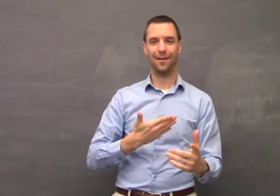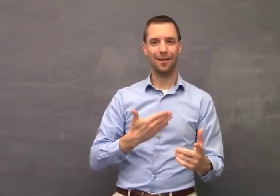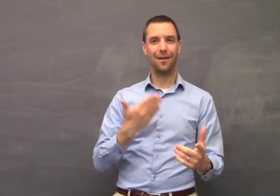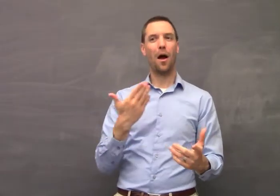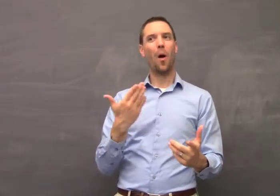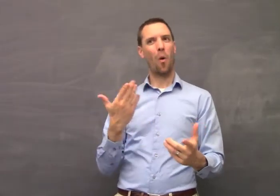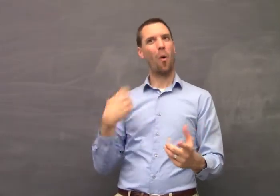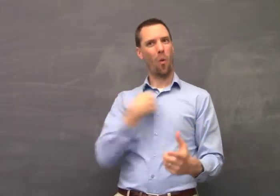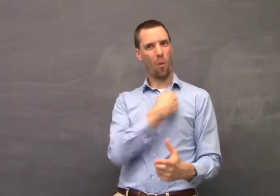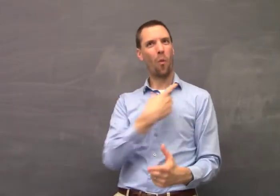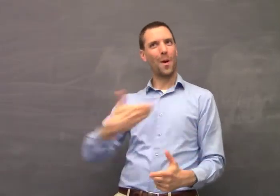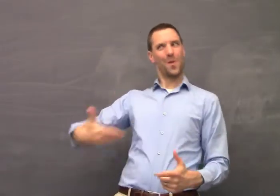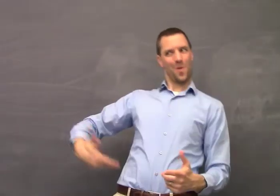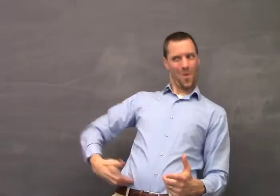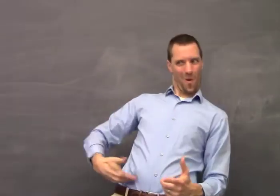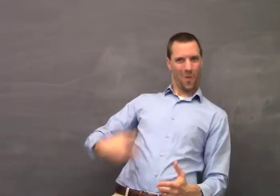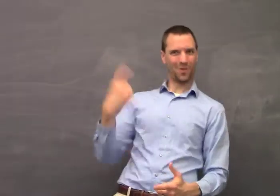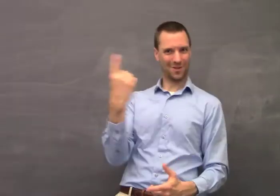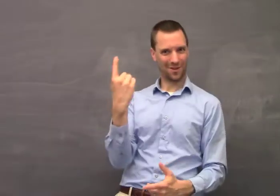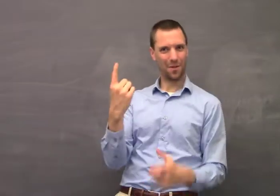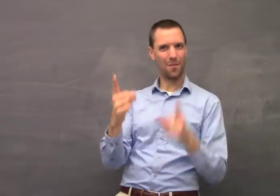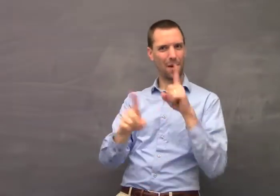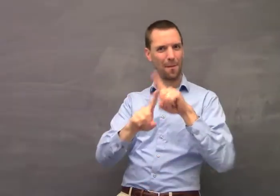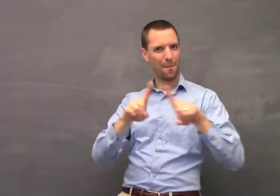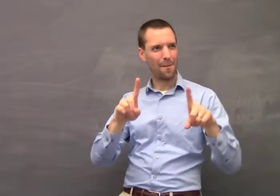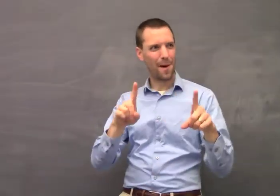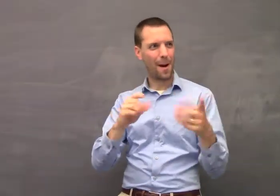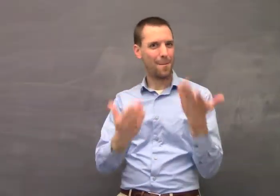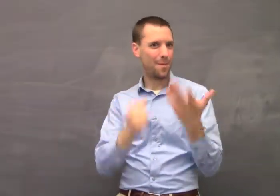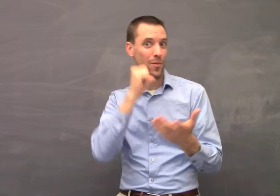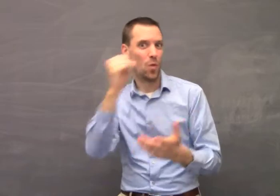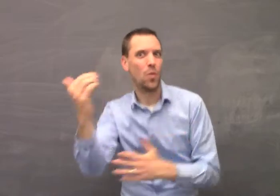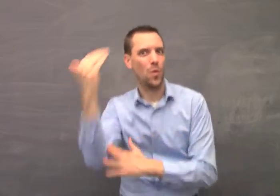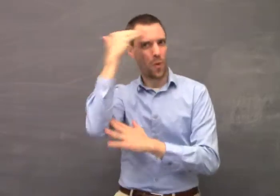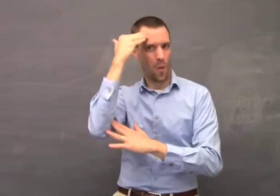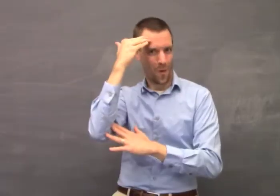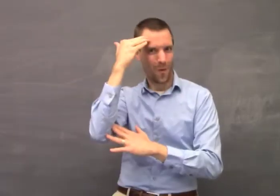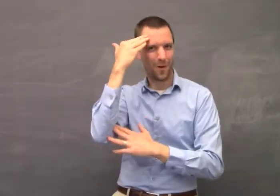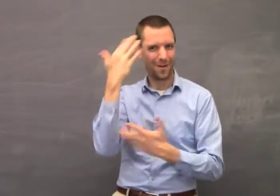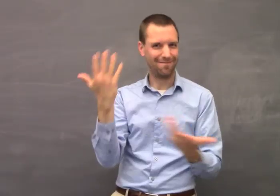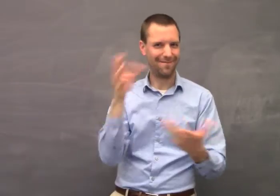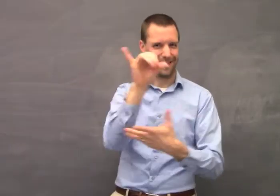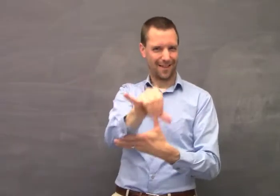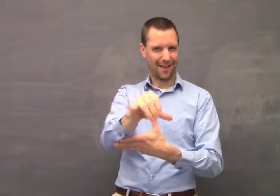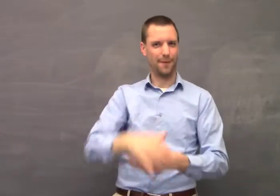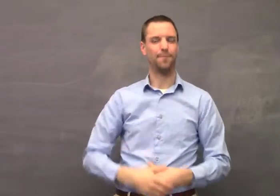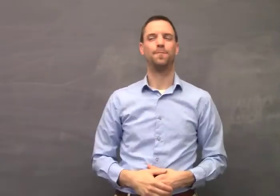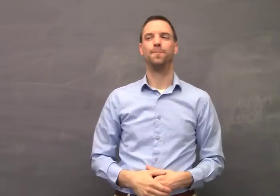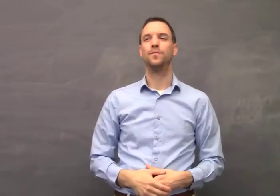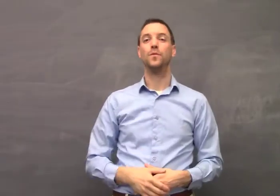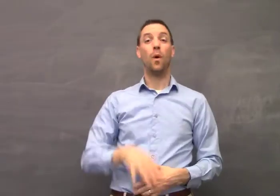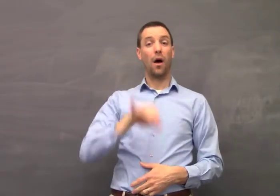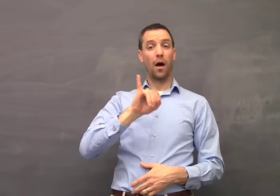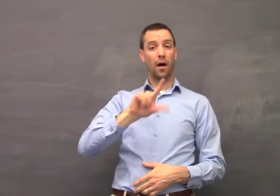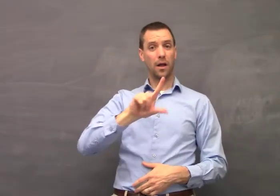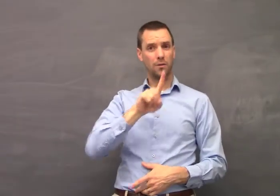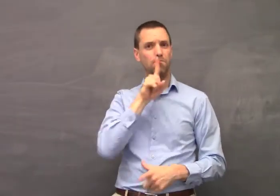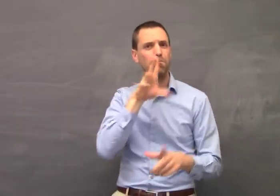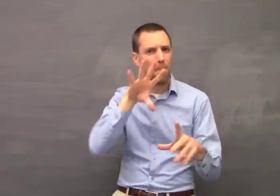acquire something even without realizing it. We may know it at an unconscious level even if we don't know it at a conscious level. So